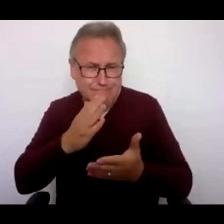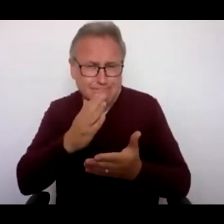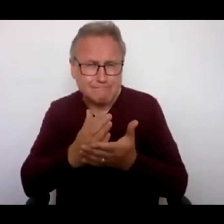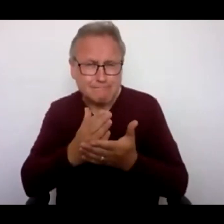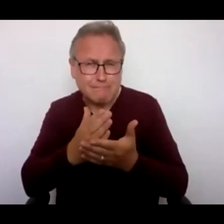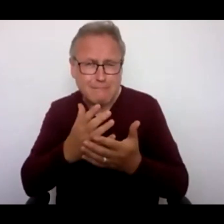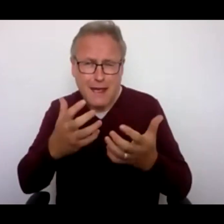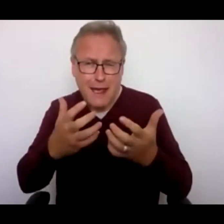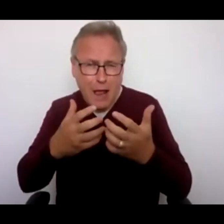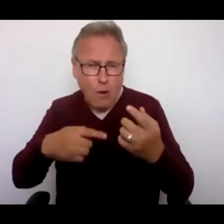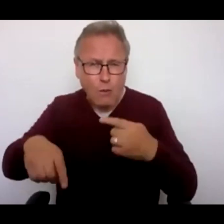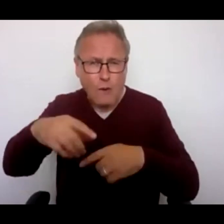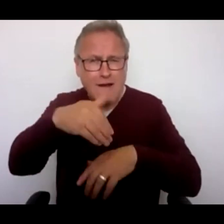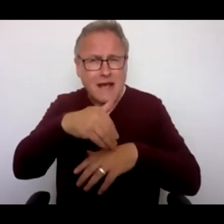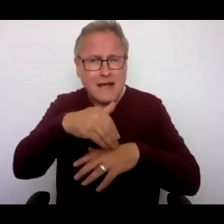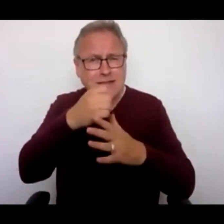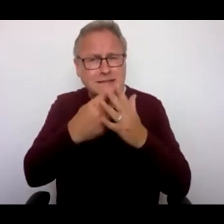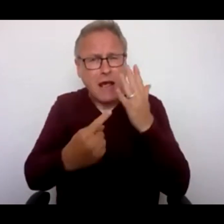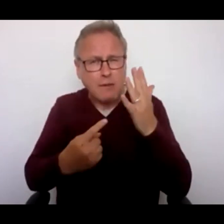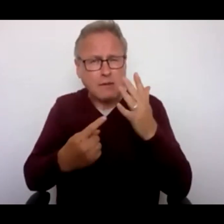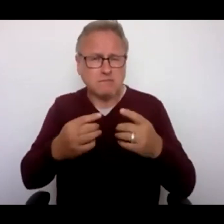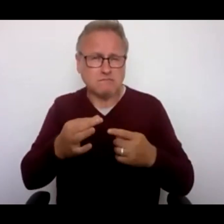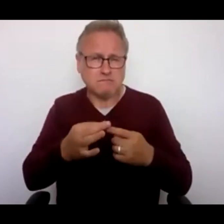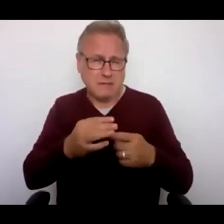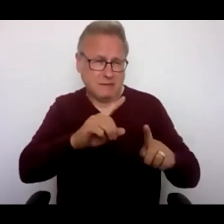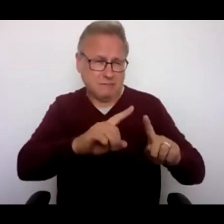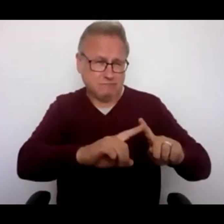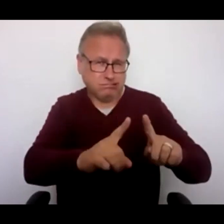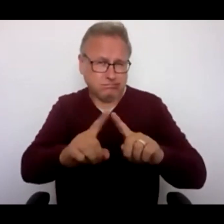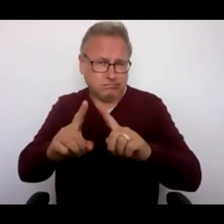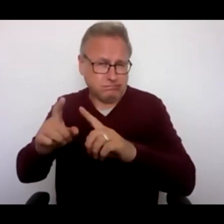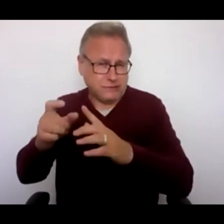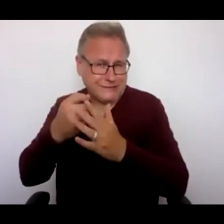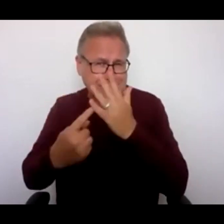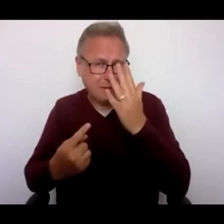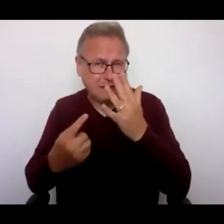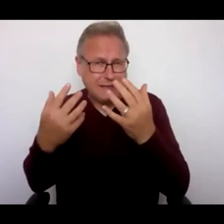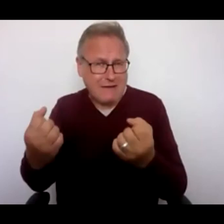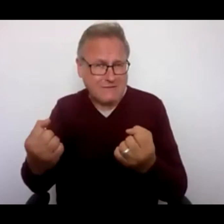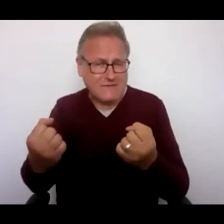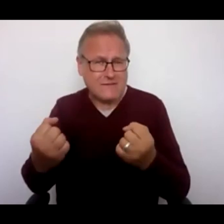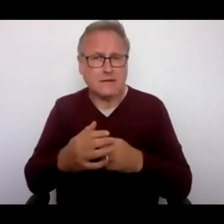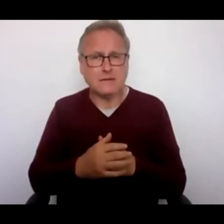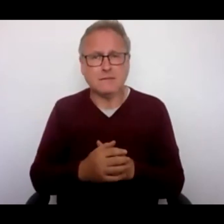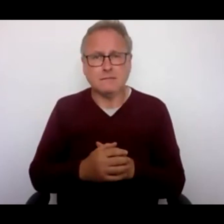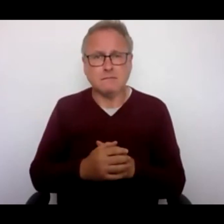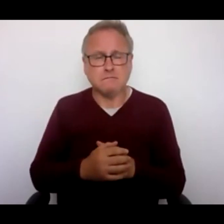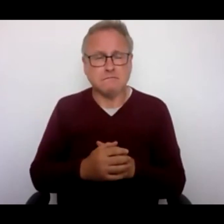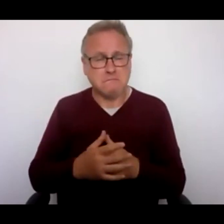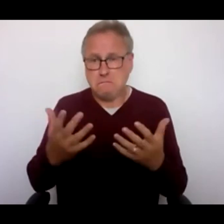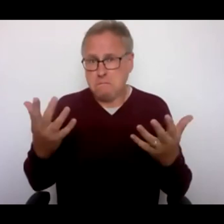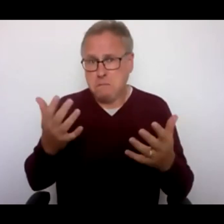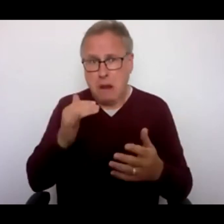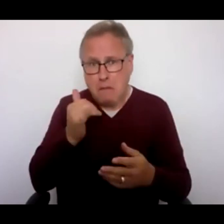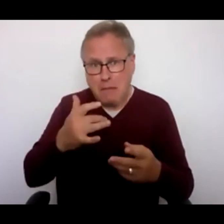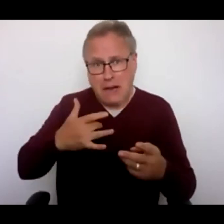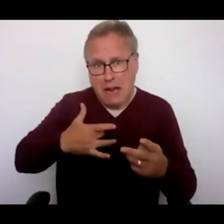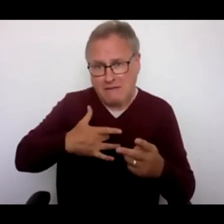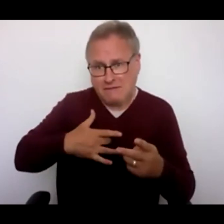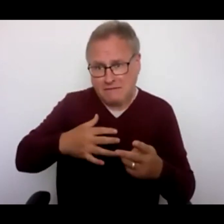people who have different types of disability, live in the city centre, work